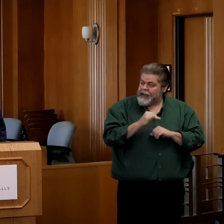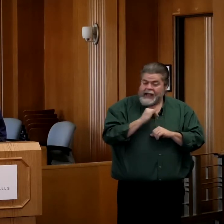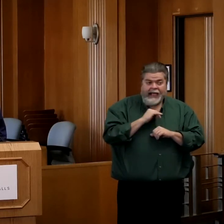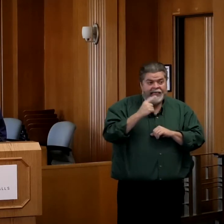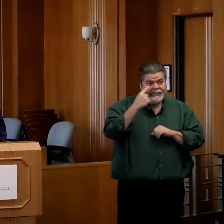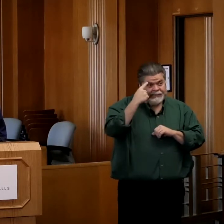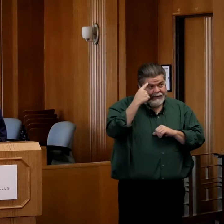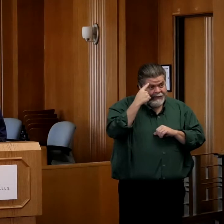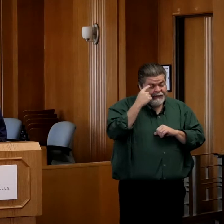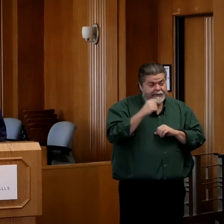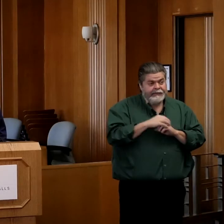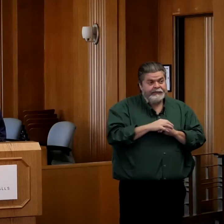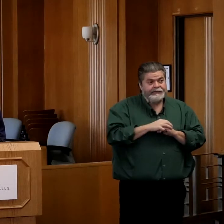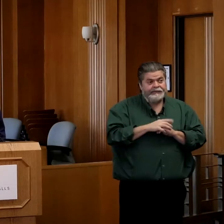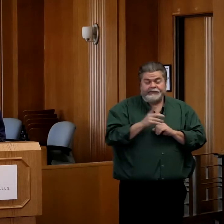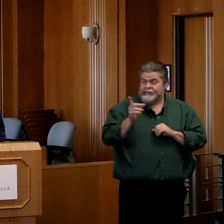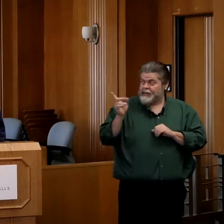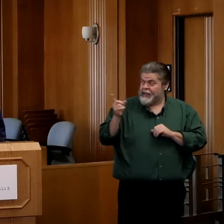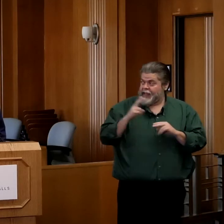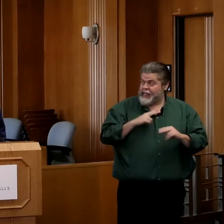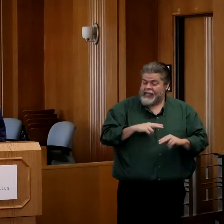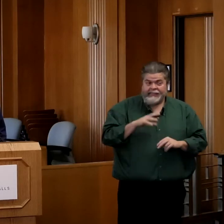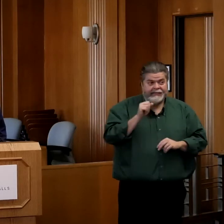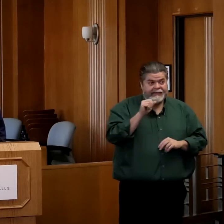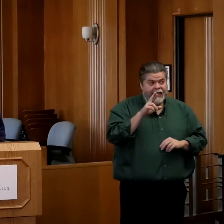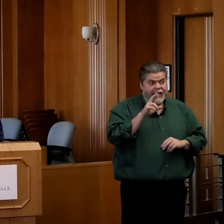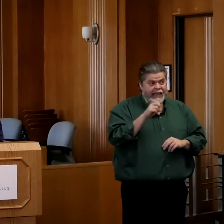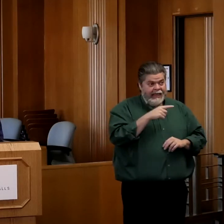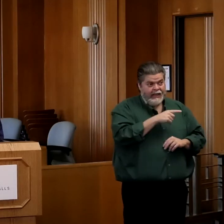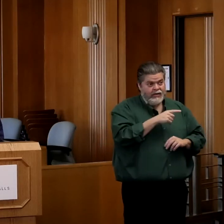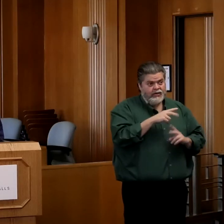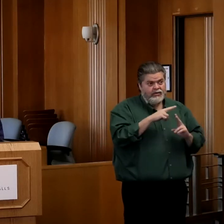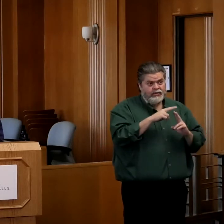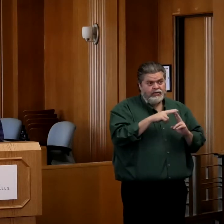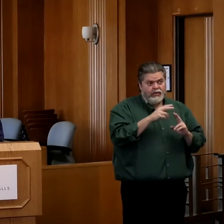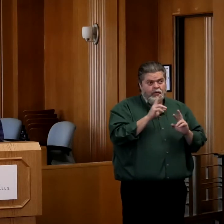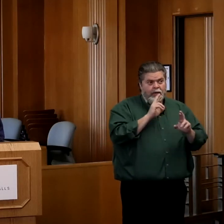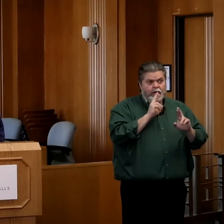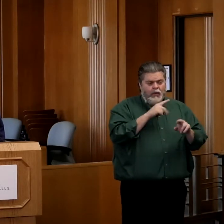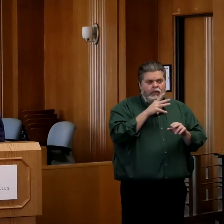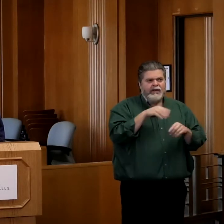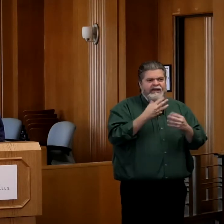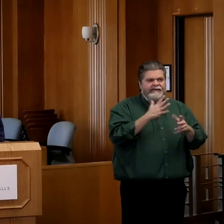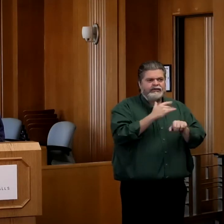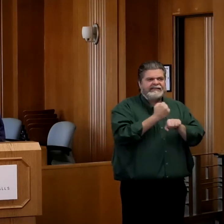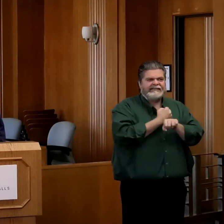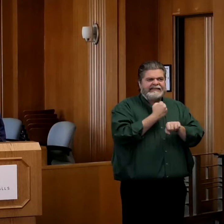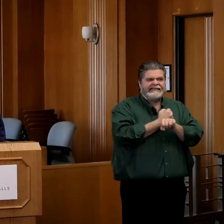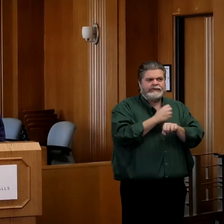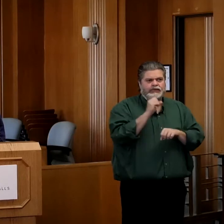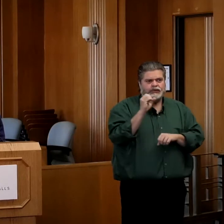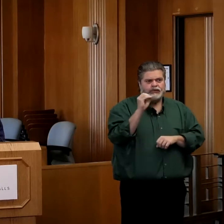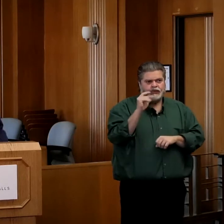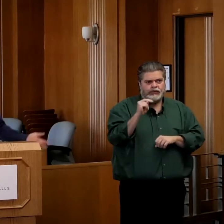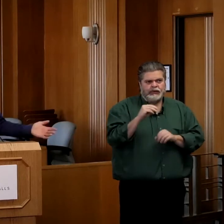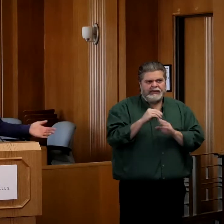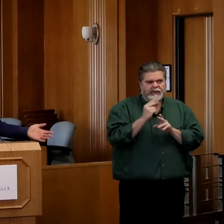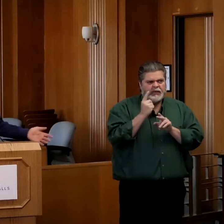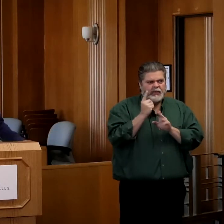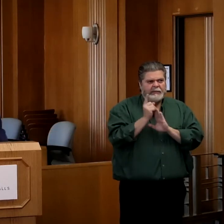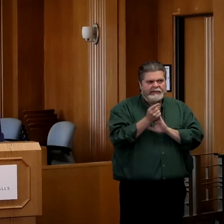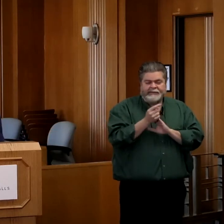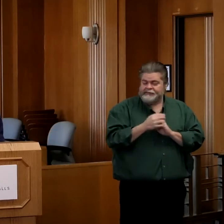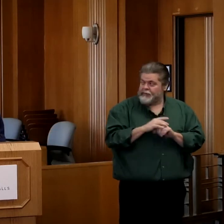believe that the health care systems will each report kind of on their individual census numbers as well. But